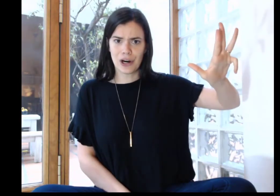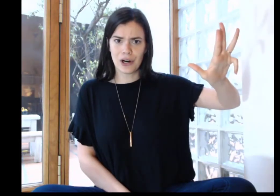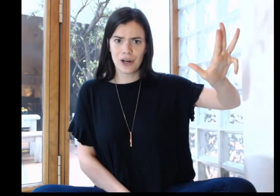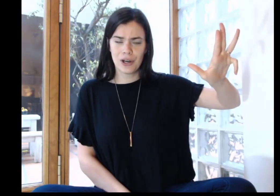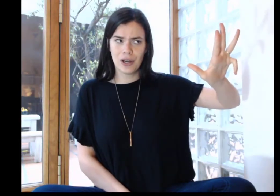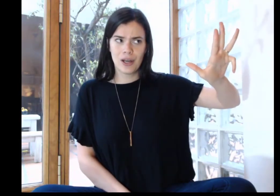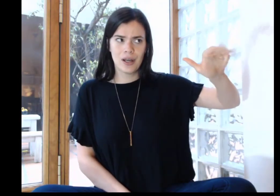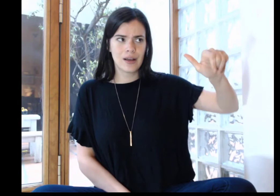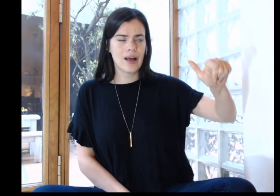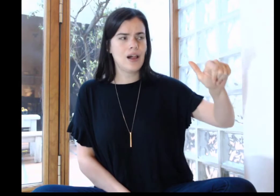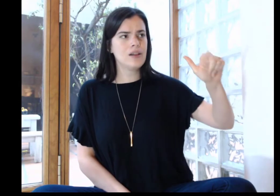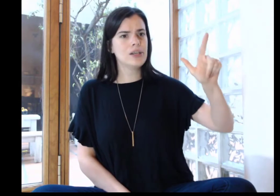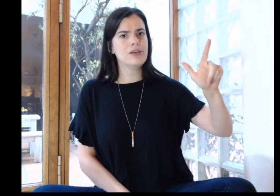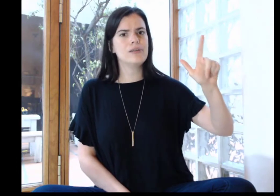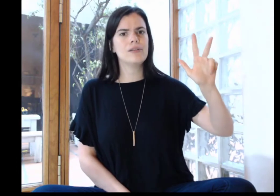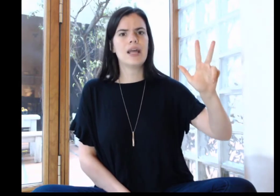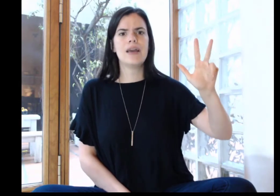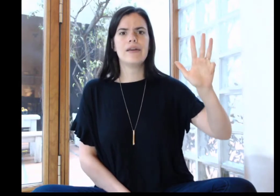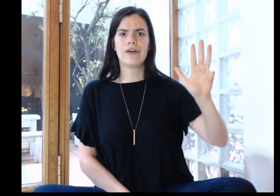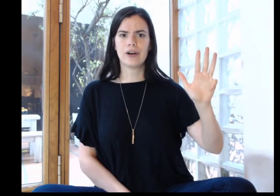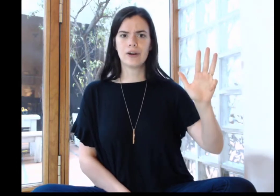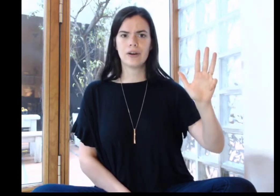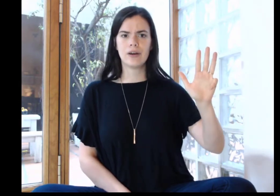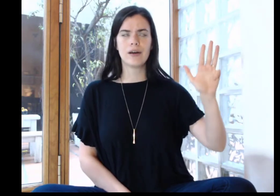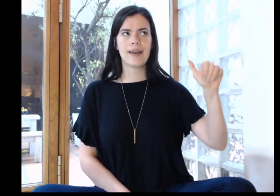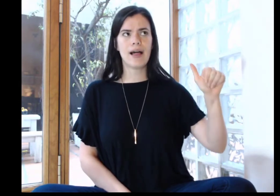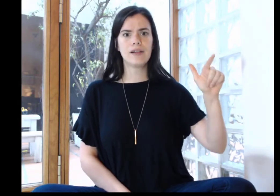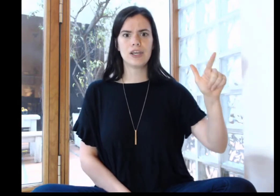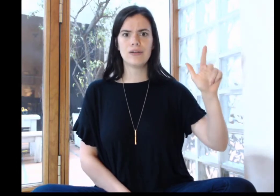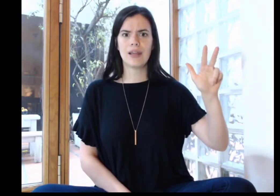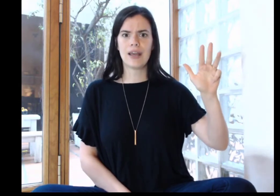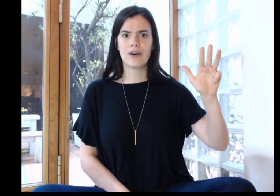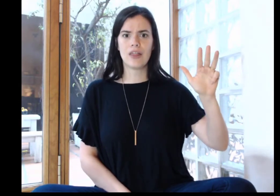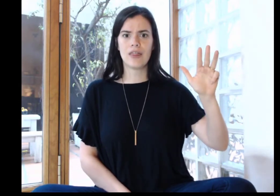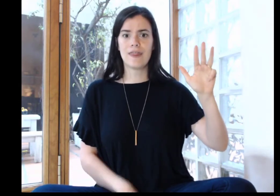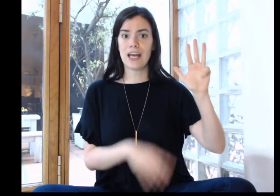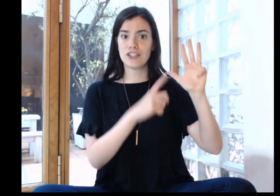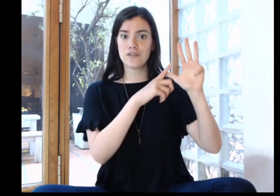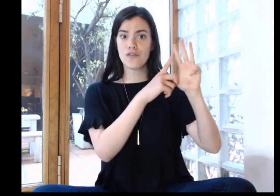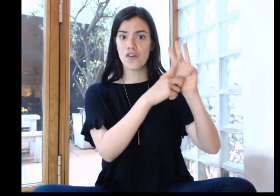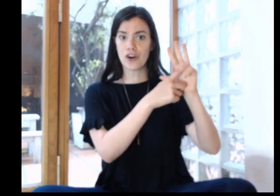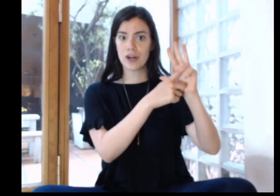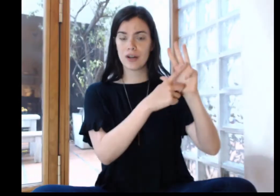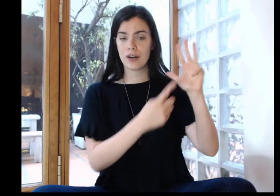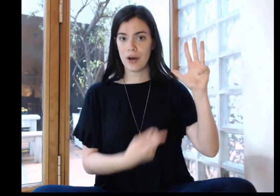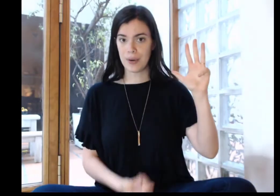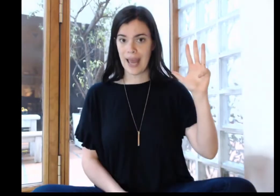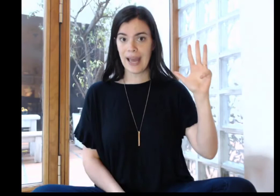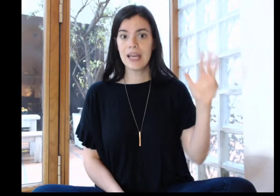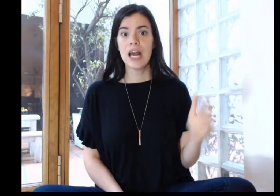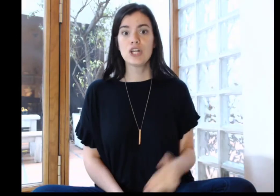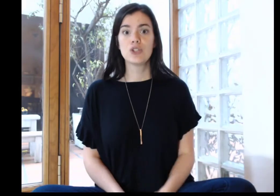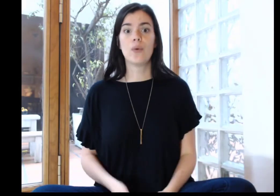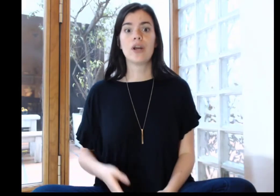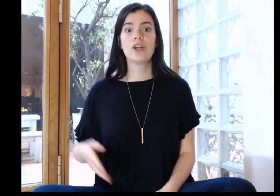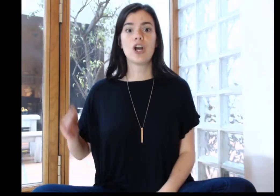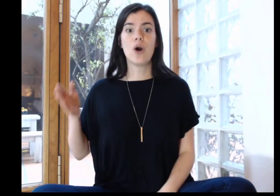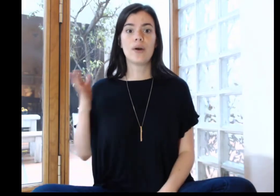calculator calculator calculator calculator that's four okay so we're gonna go